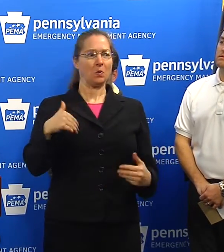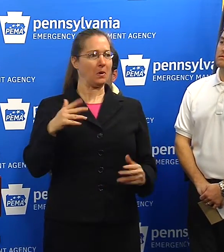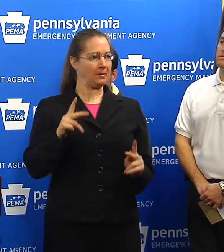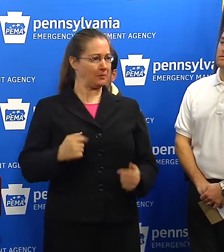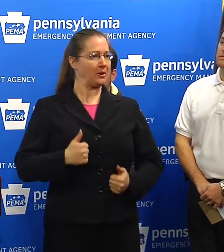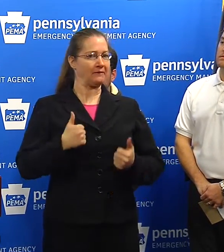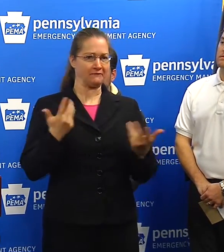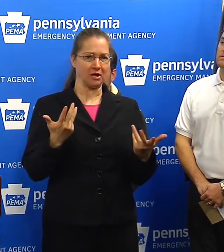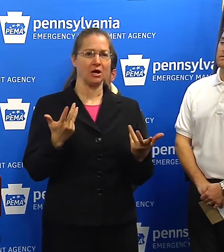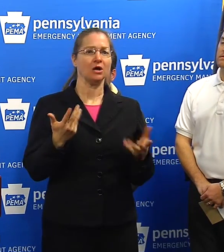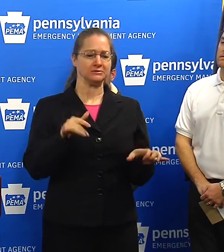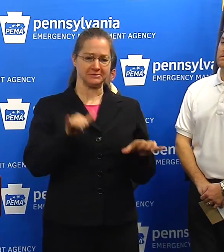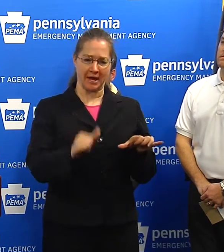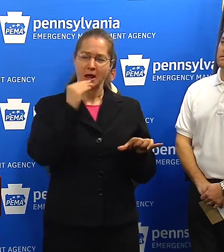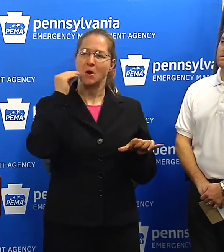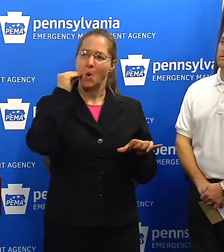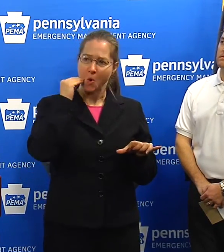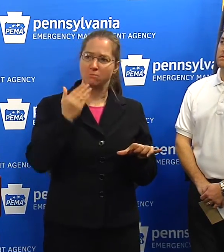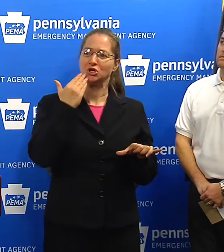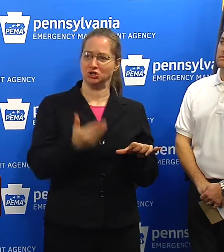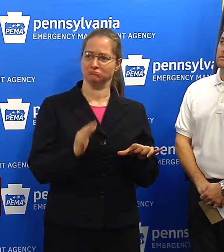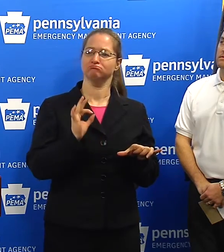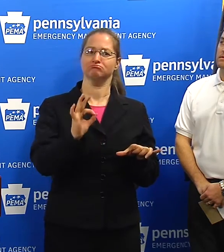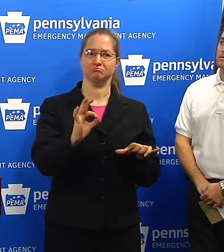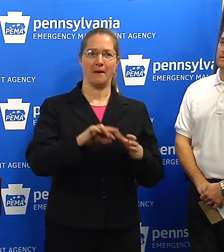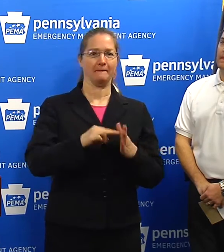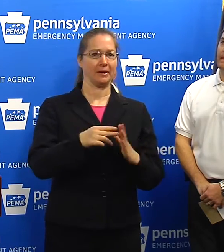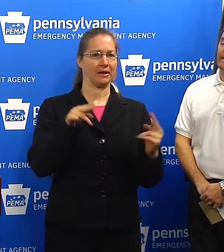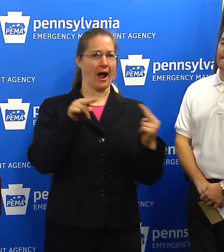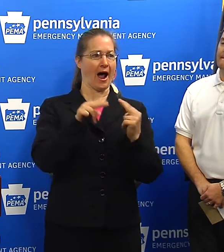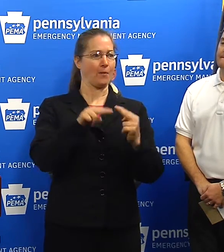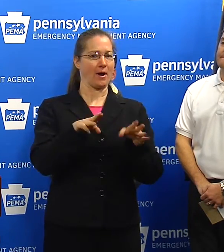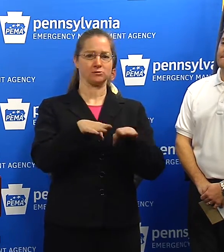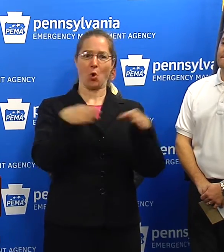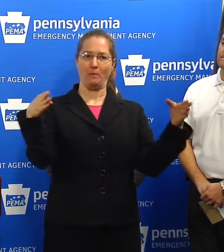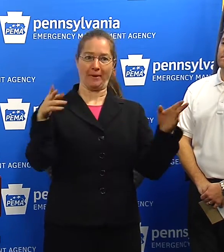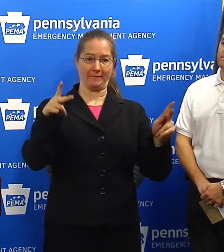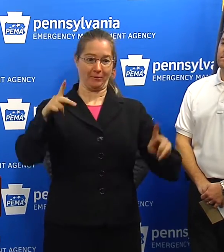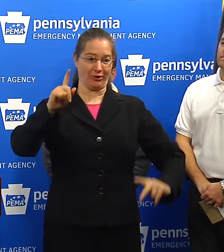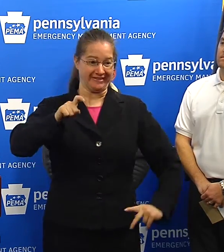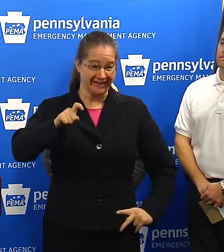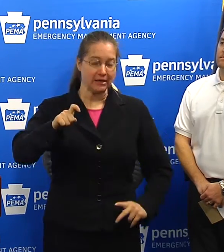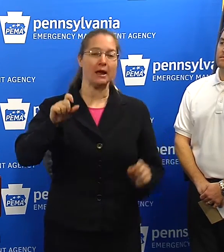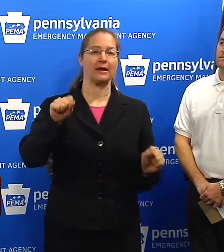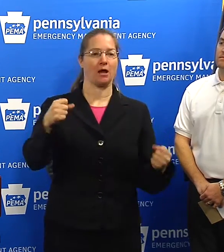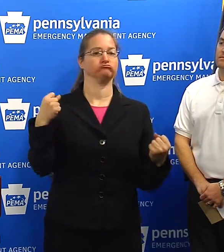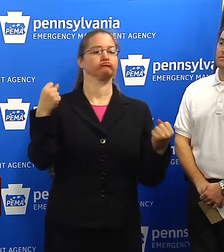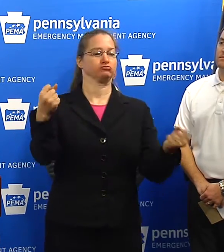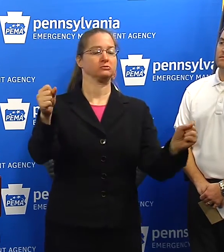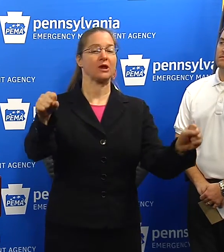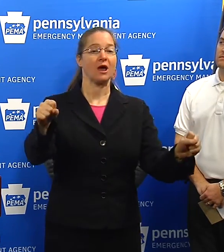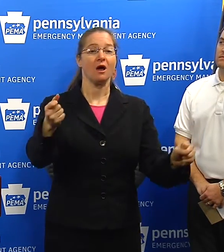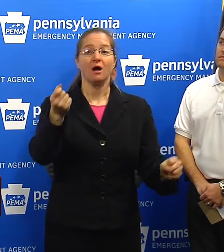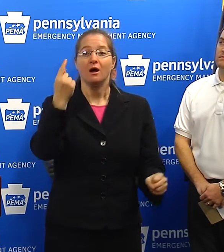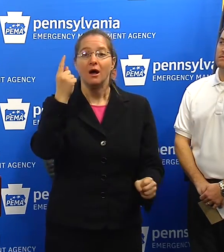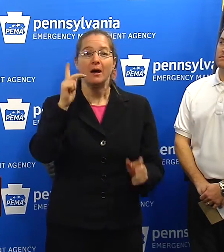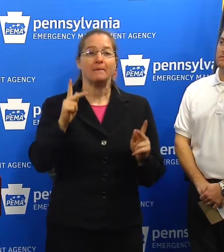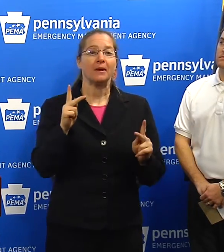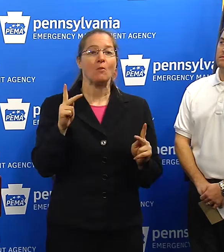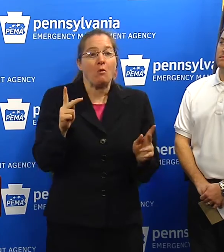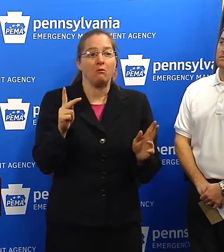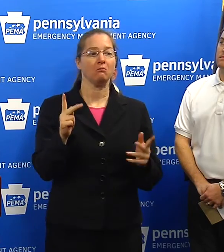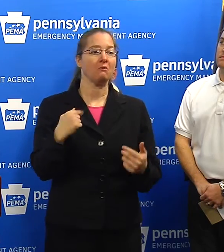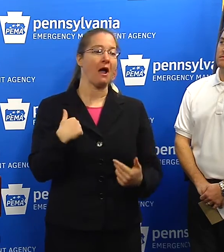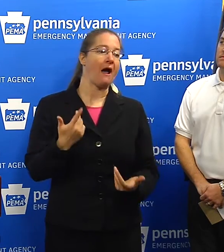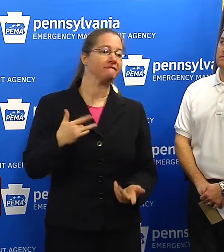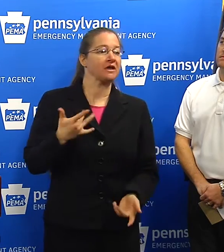restraint. And that has allowed us to keep our roads open for people who really need to use them. But you have people out there who are making elective